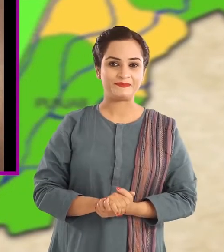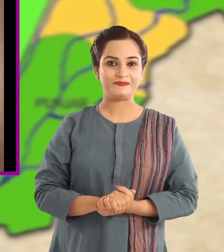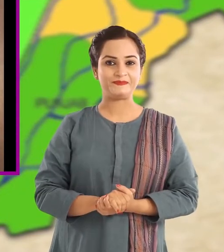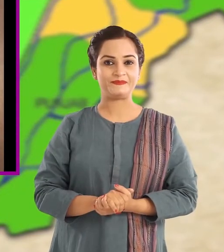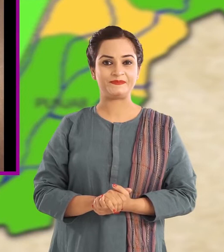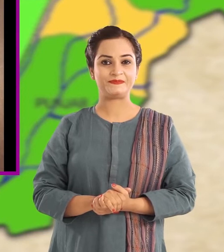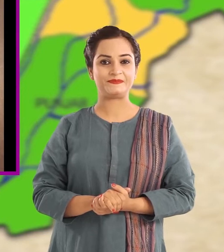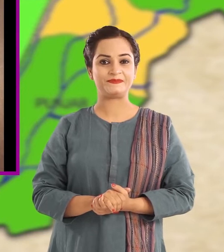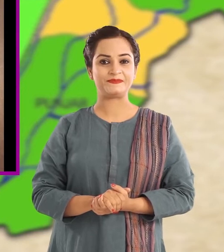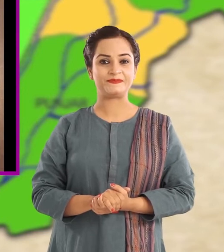try saying it.